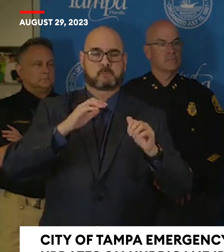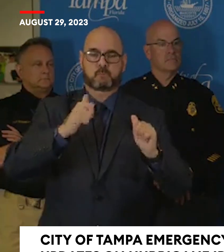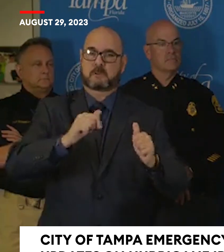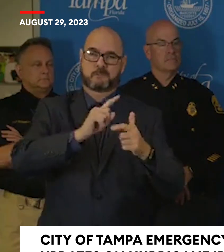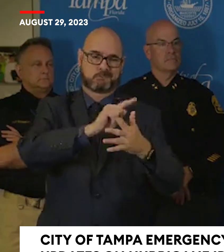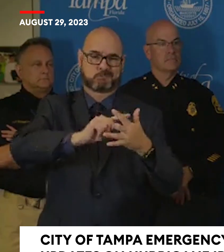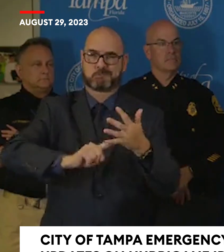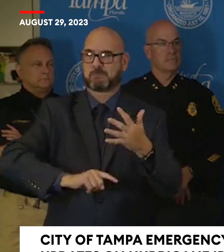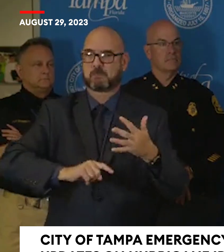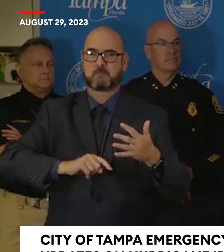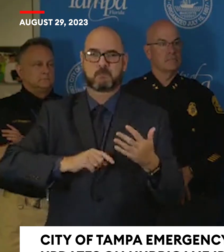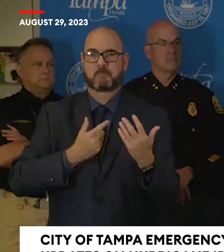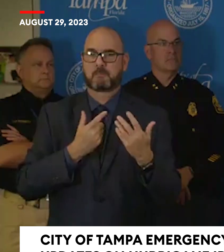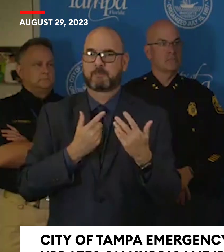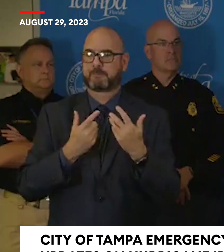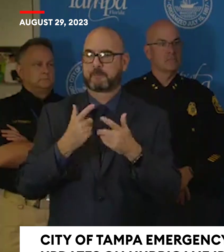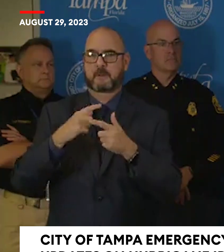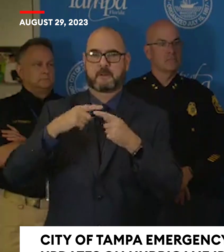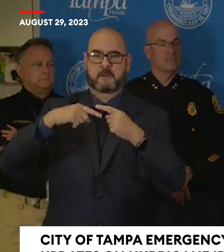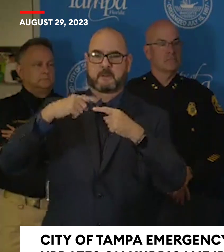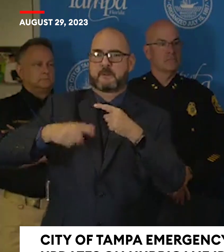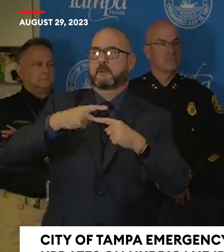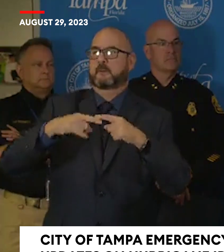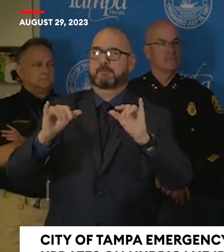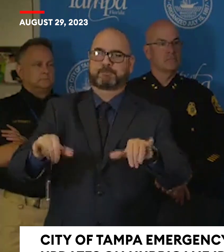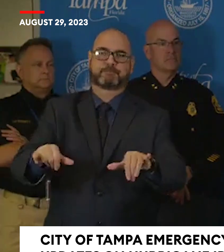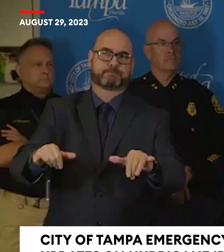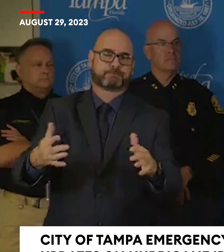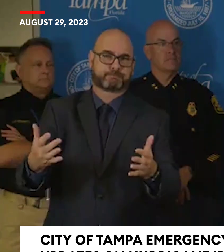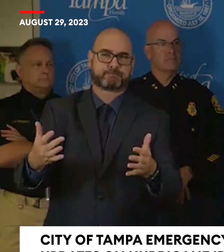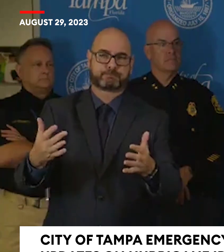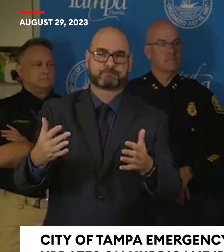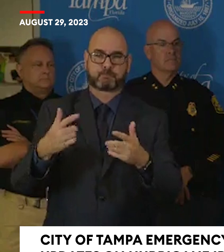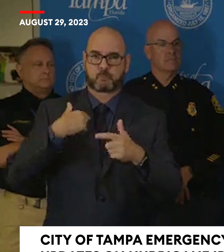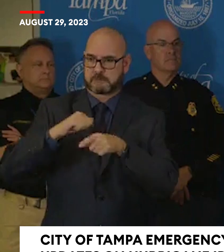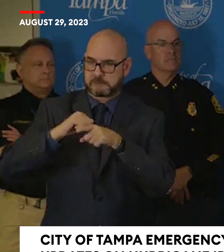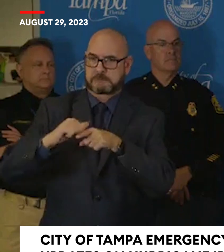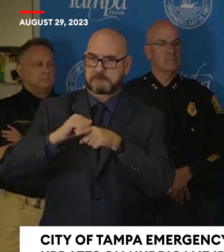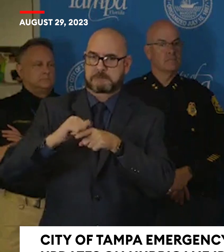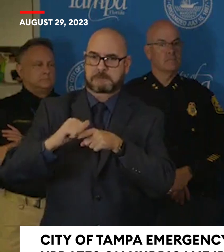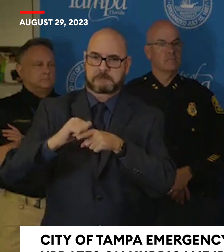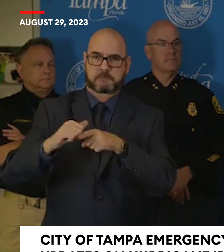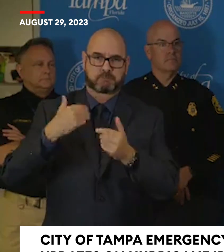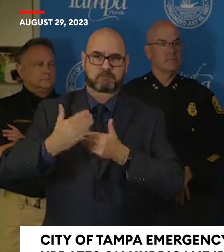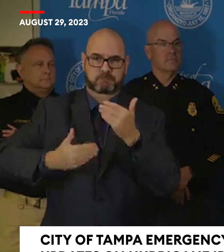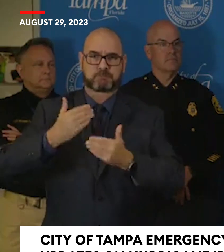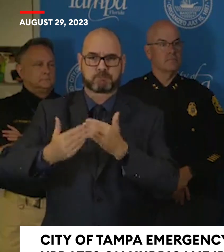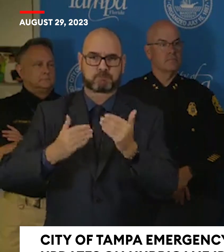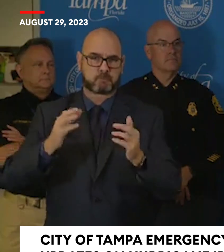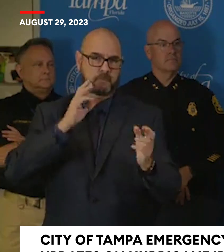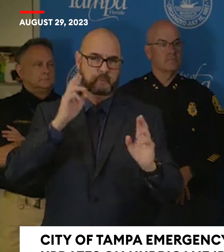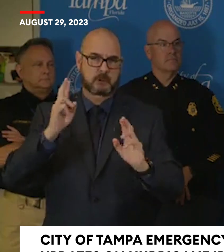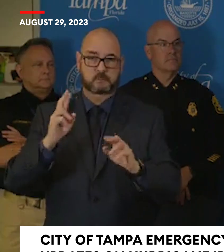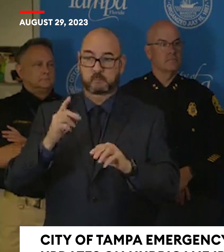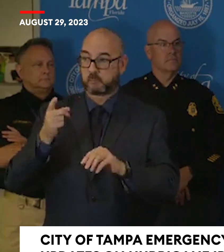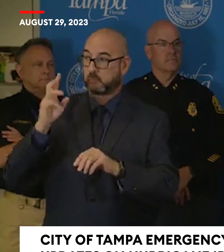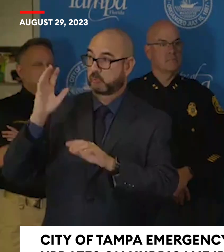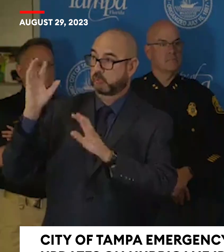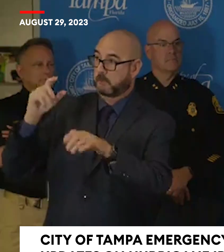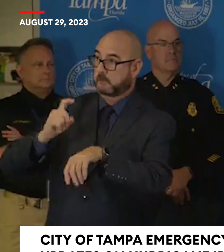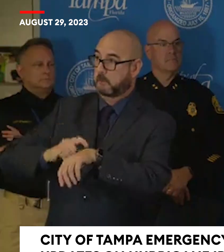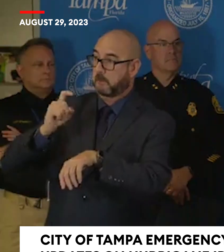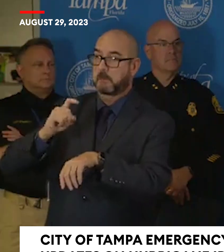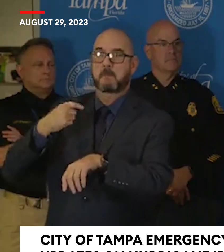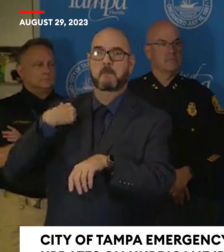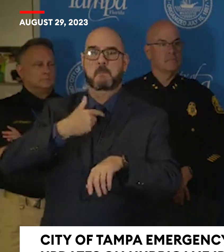a year round through exercises. And then the closer we get to storm season, we take those physical